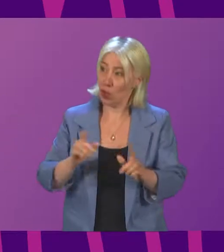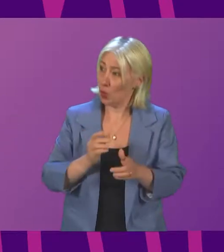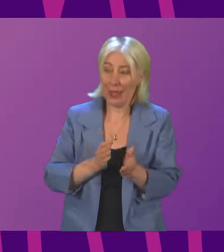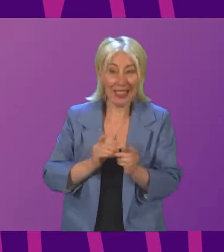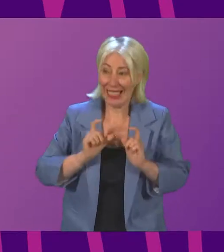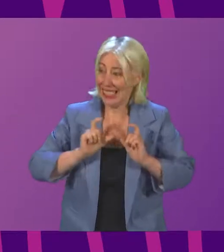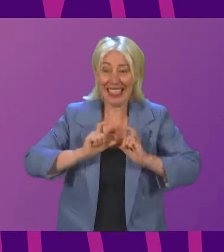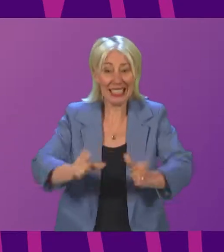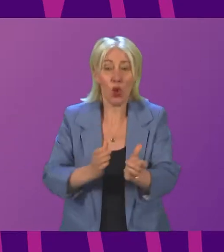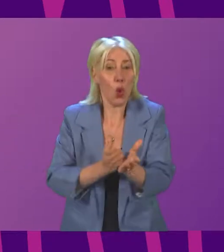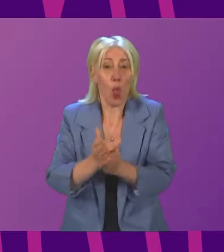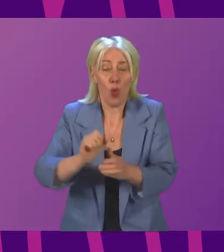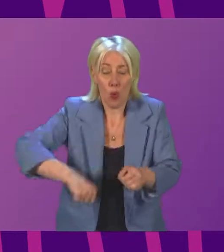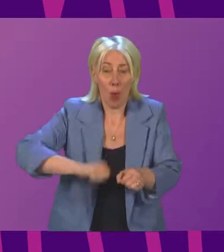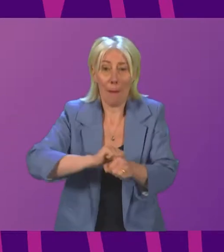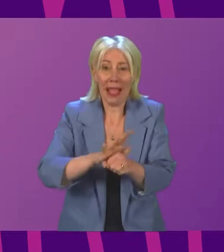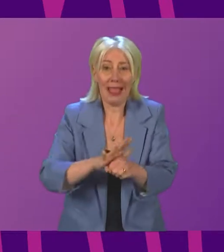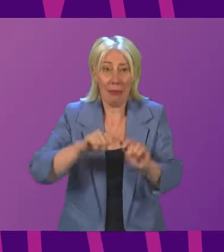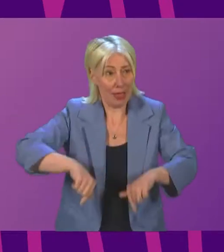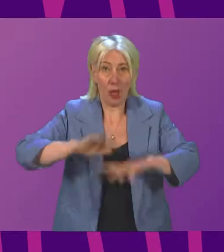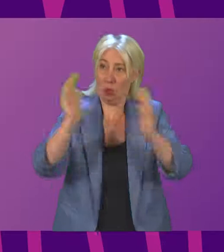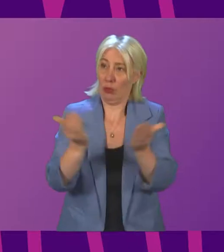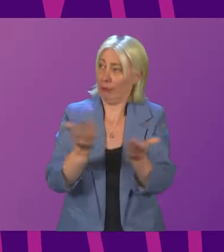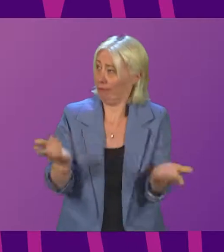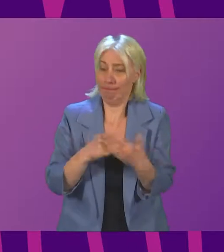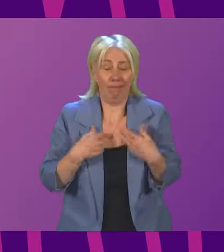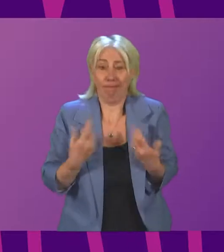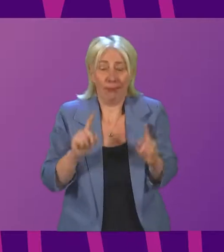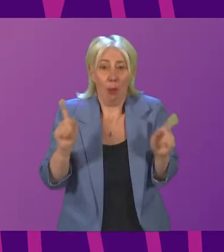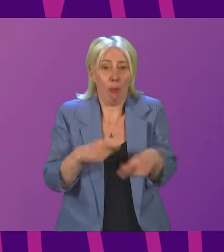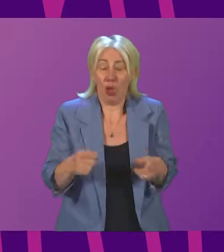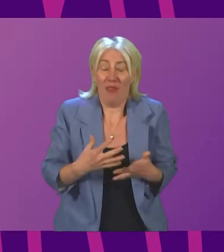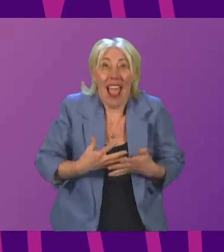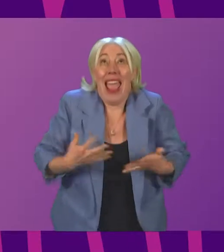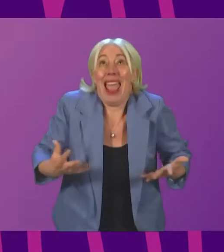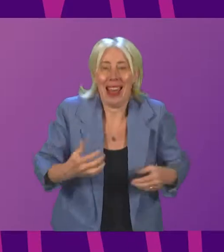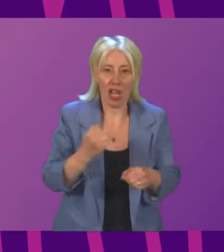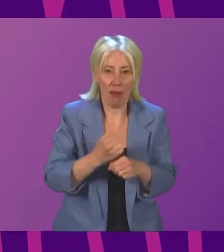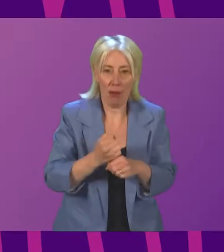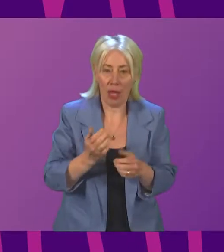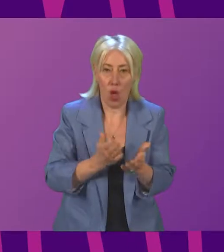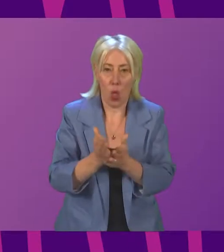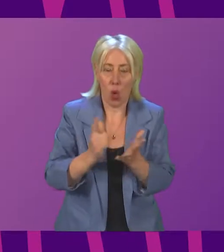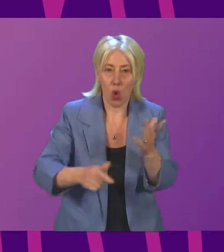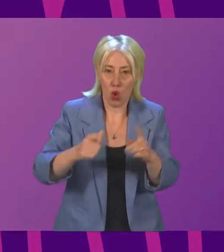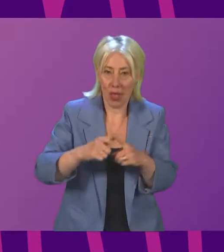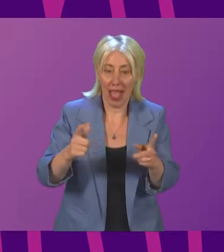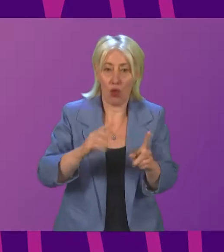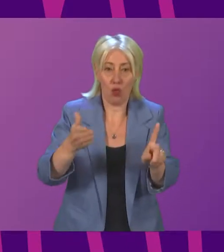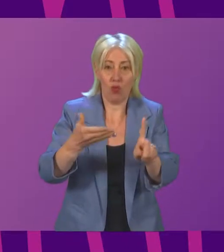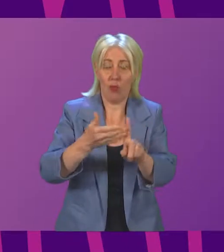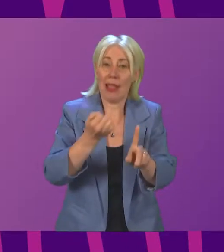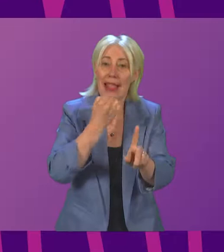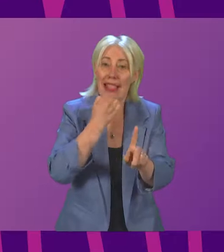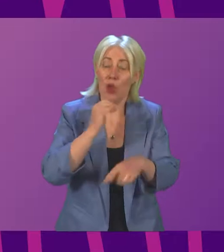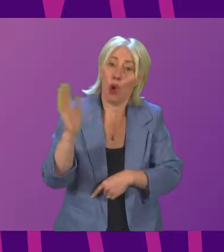global pandemic. And what I would say to him is that it's impossible for any government, I suspect, across the UK to set a target date of